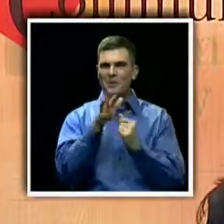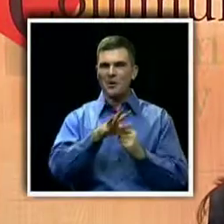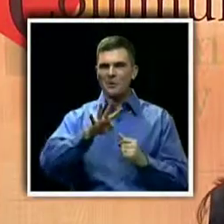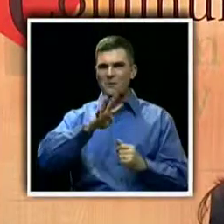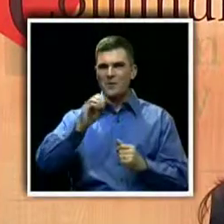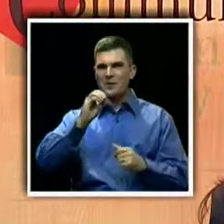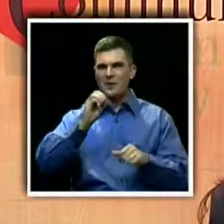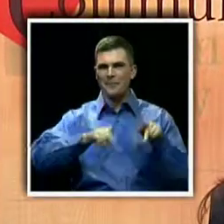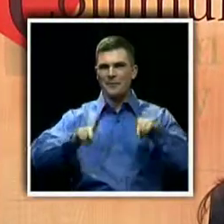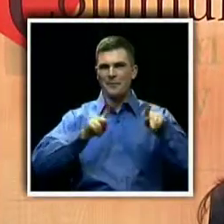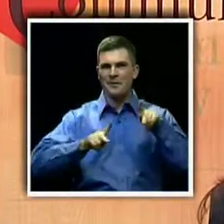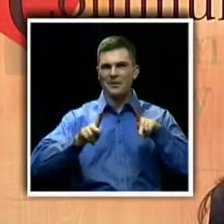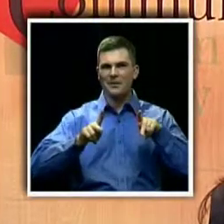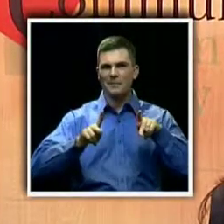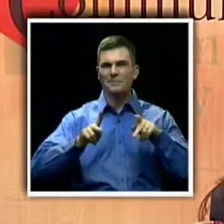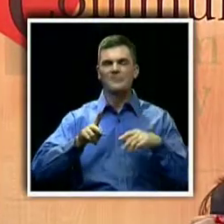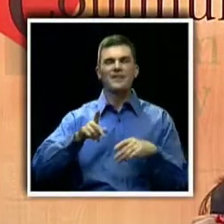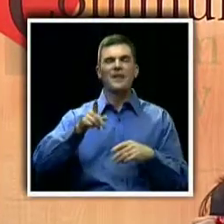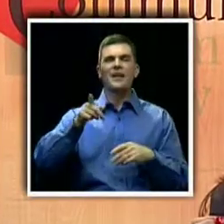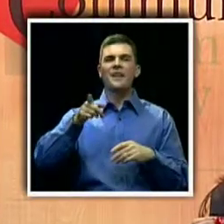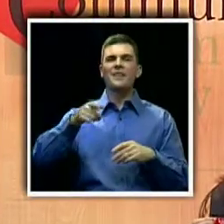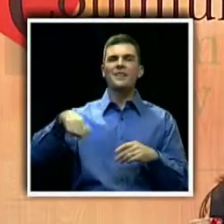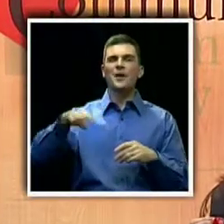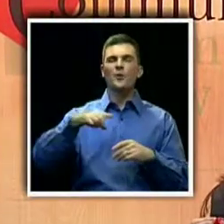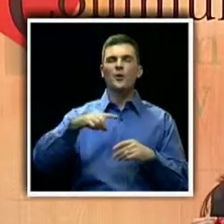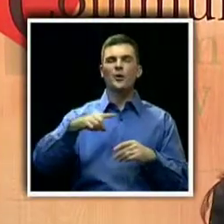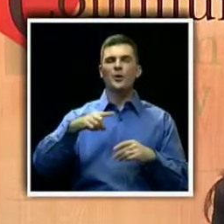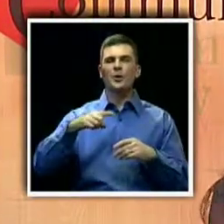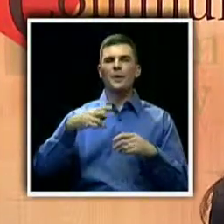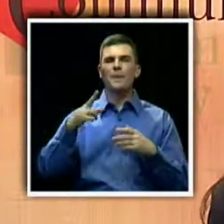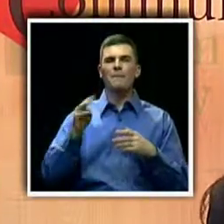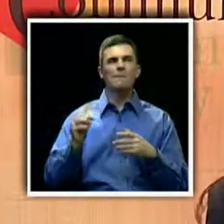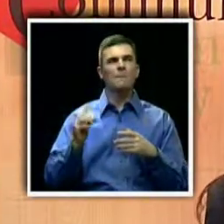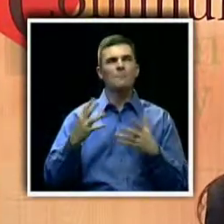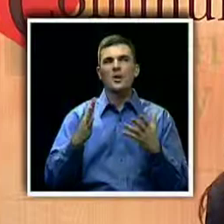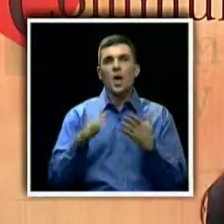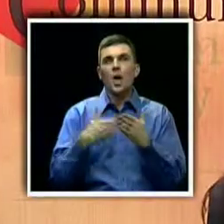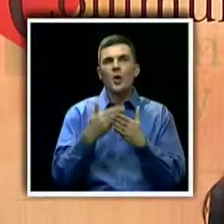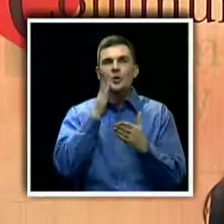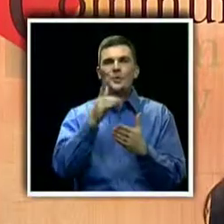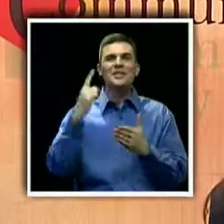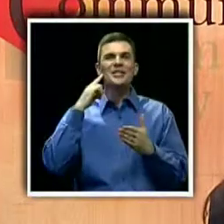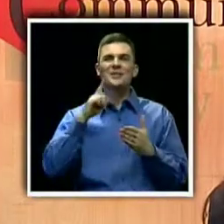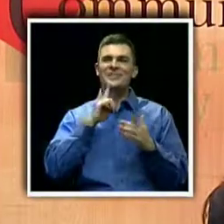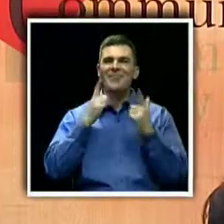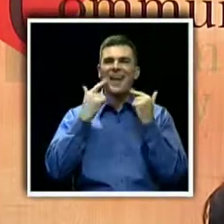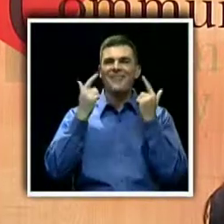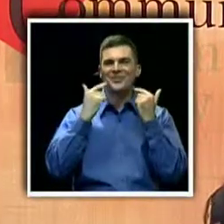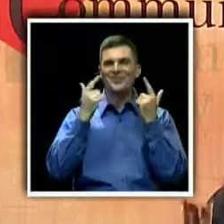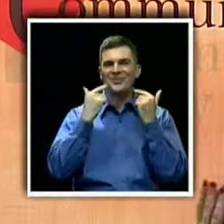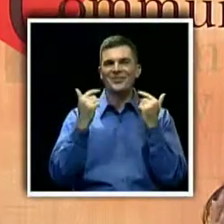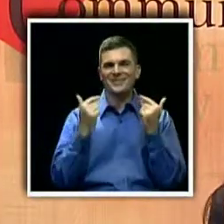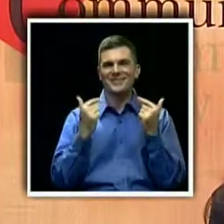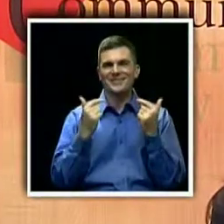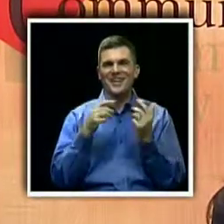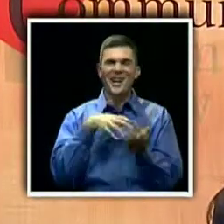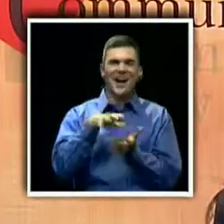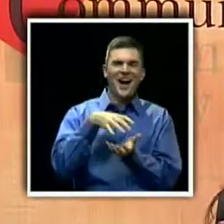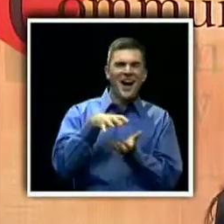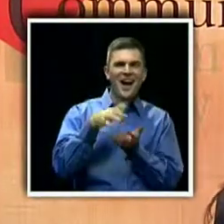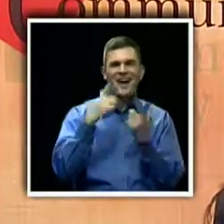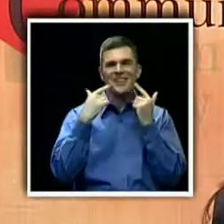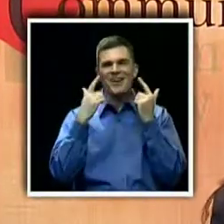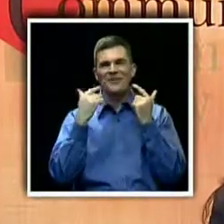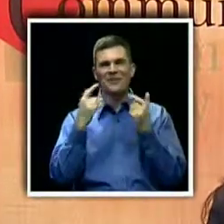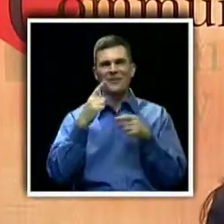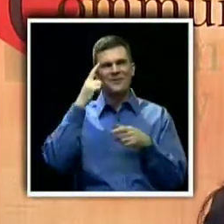people and they were, all you'd ever hear is laughter. You know, which was, for a hearing person,